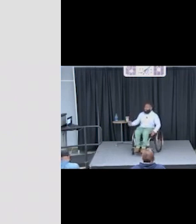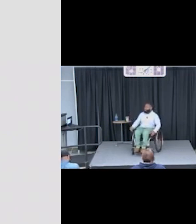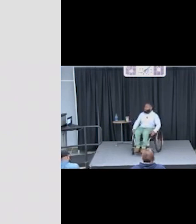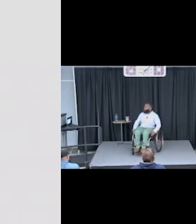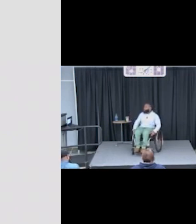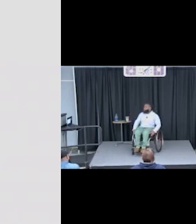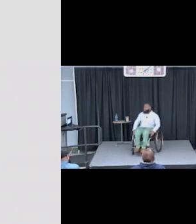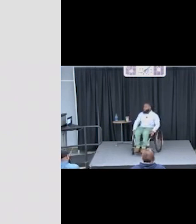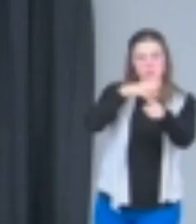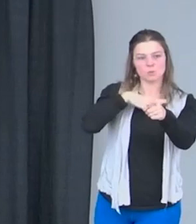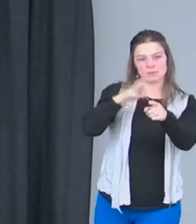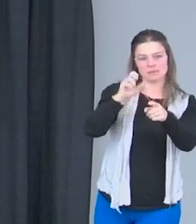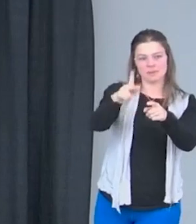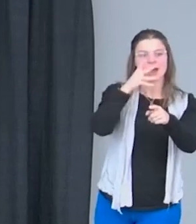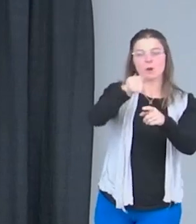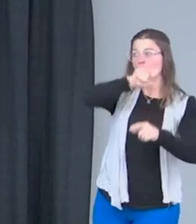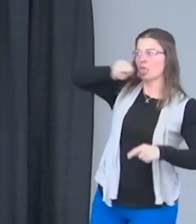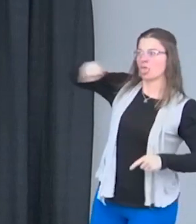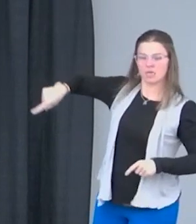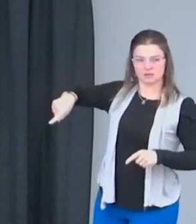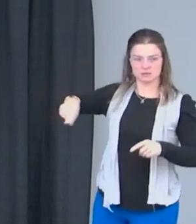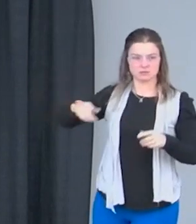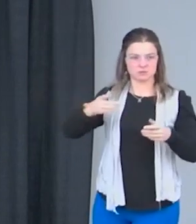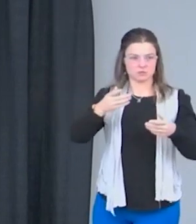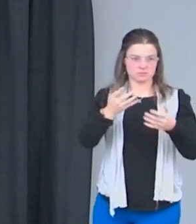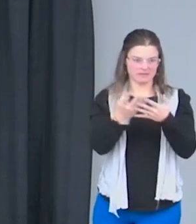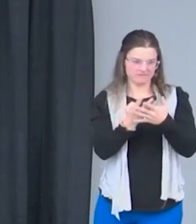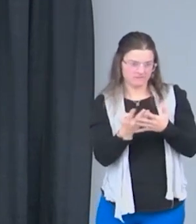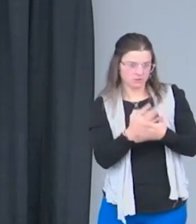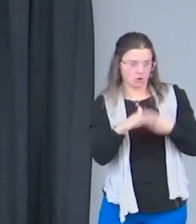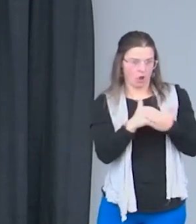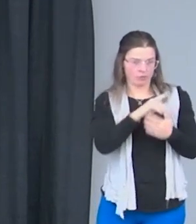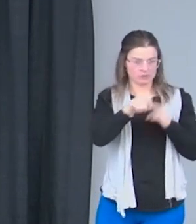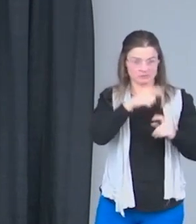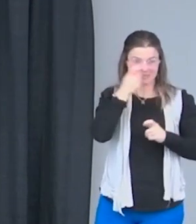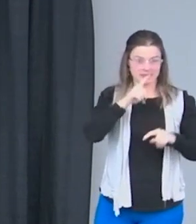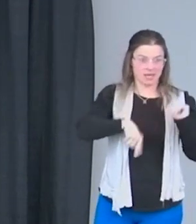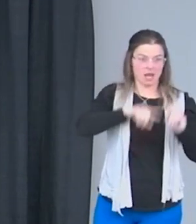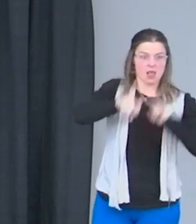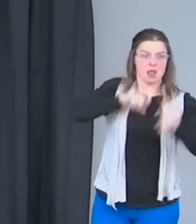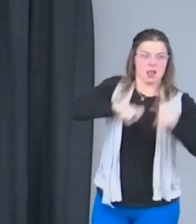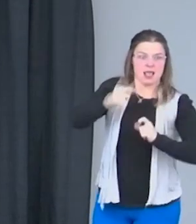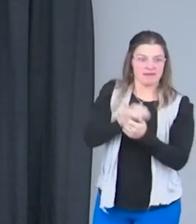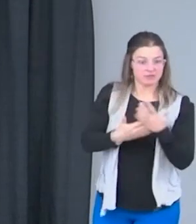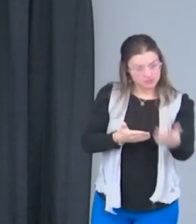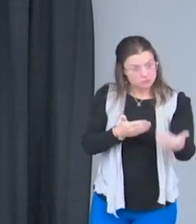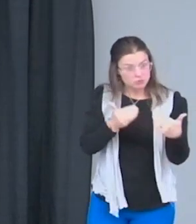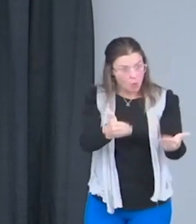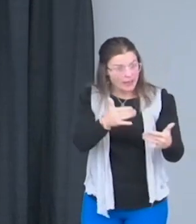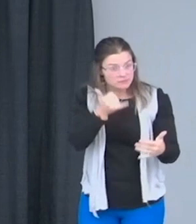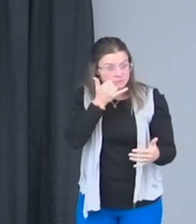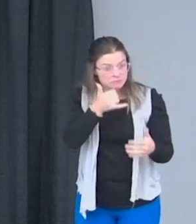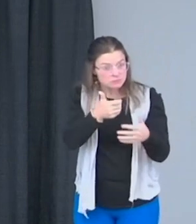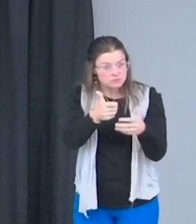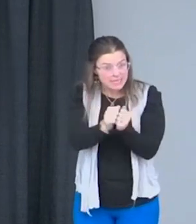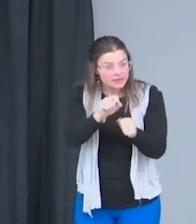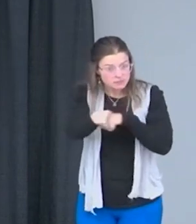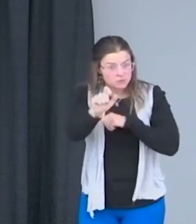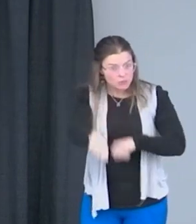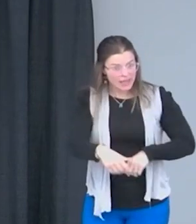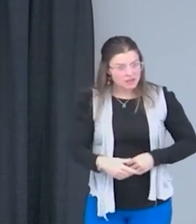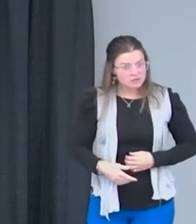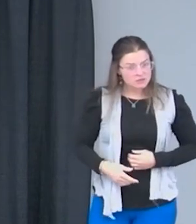All right. It's two parts to that. It was definitely a process. It was a process. And